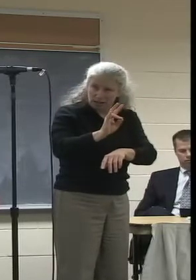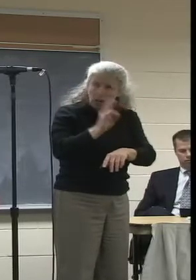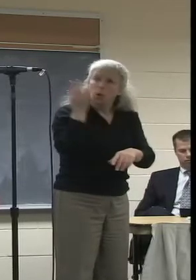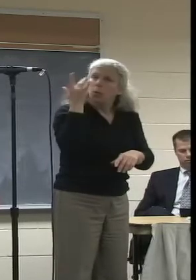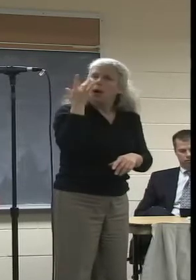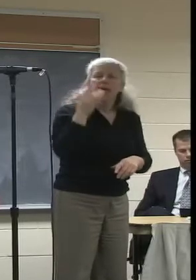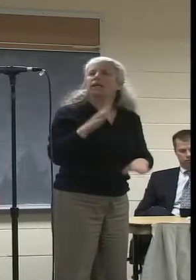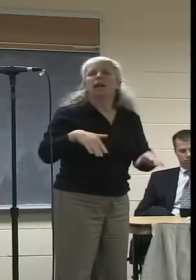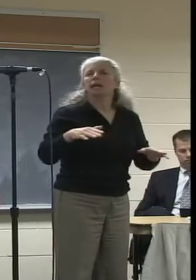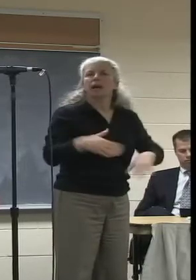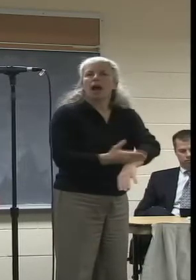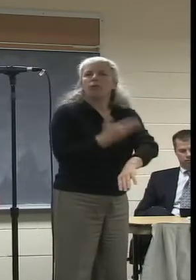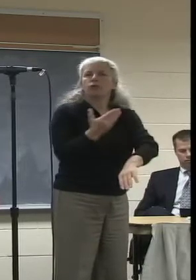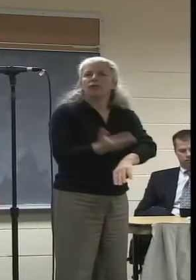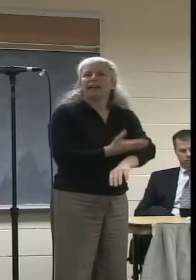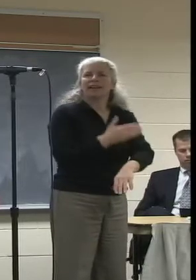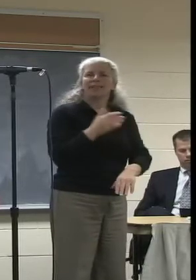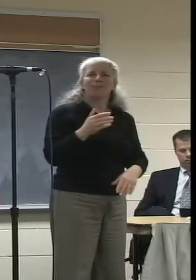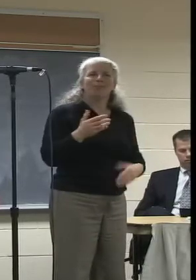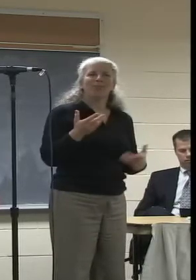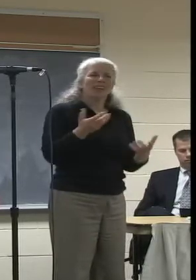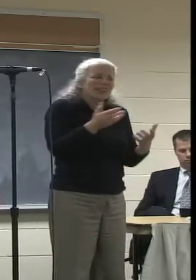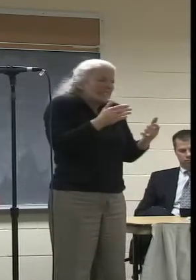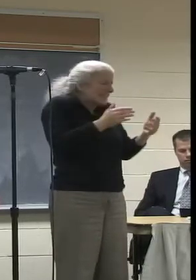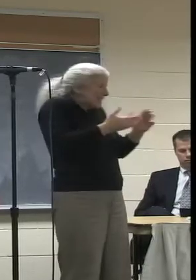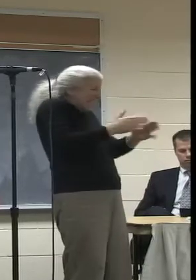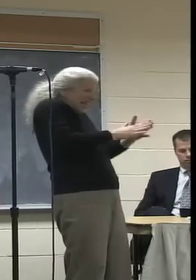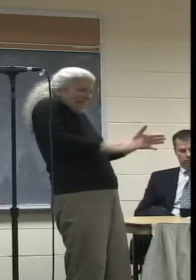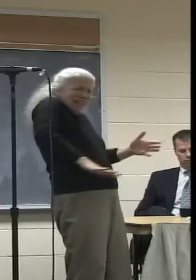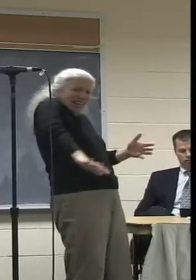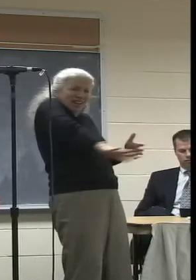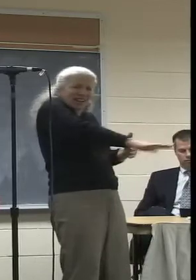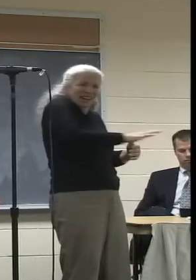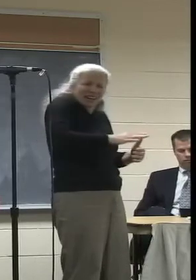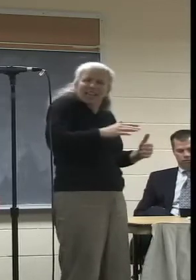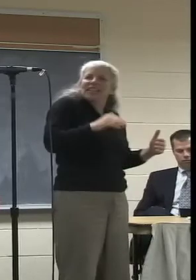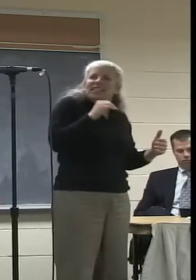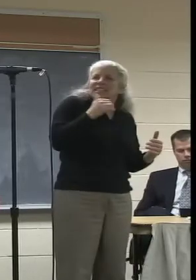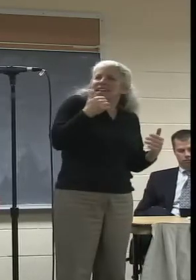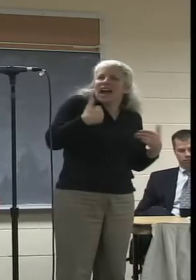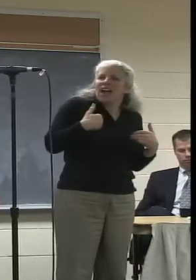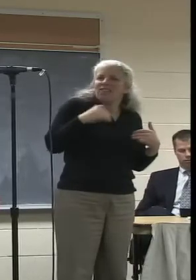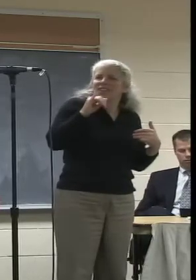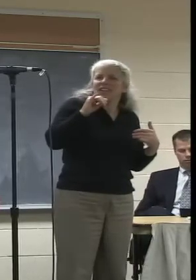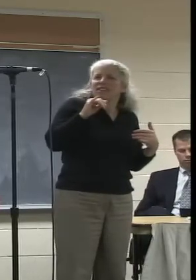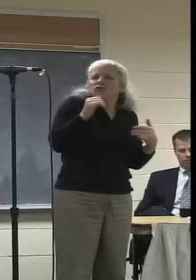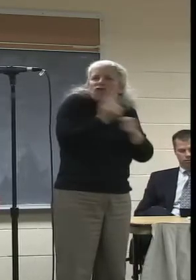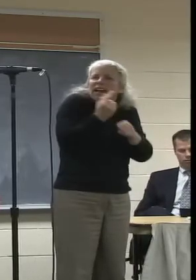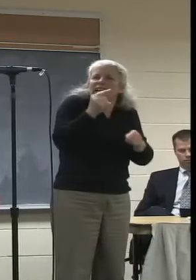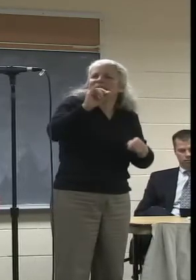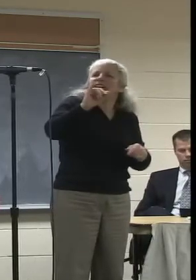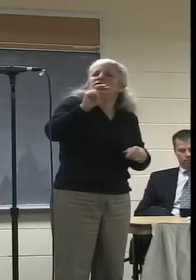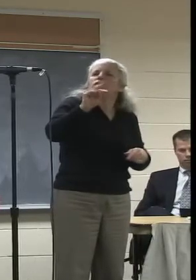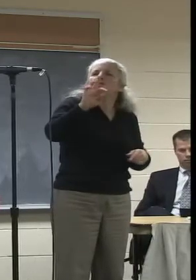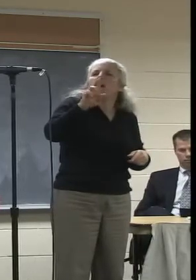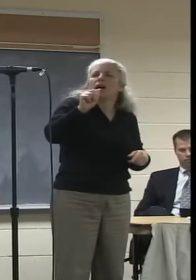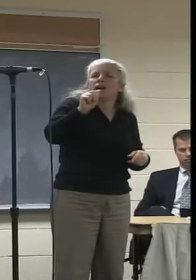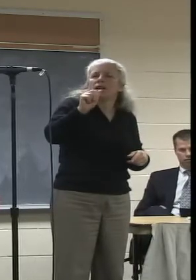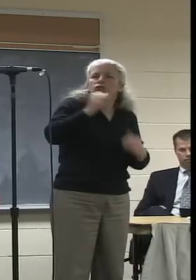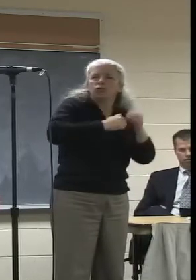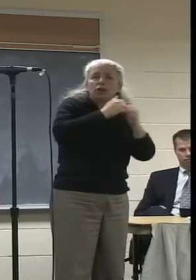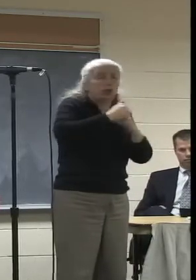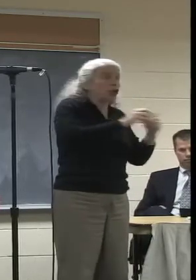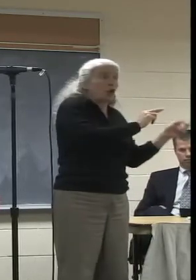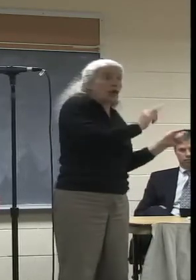upgraded the infrastructure in the city. And that's something that the city doesn't have to pay for. That's something that Comcast should do.